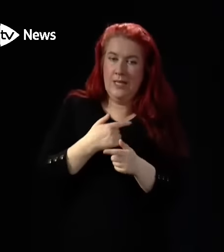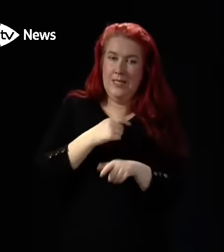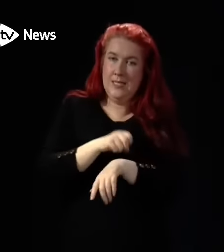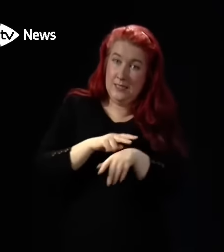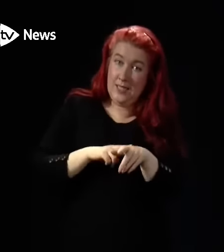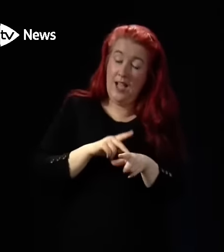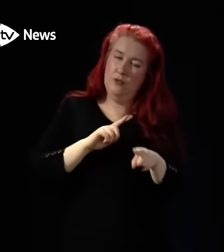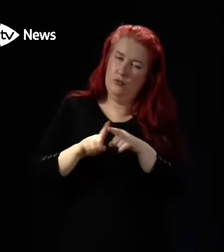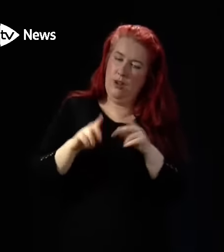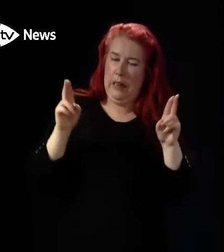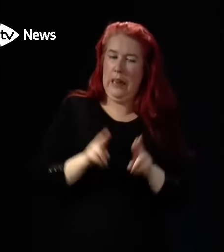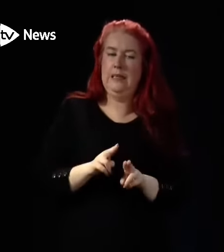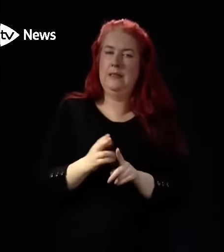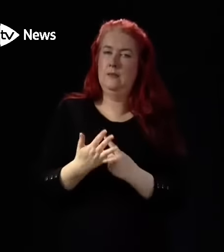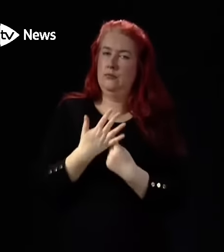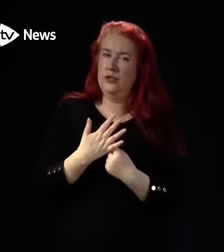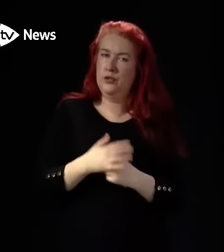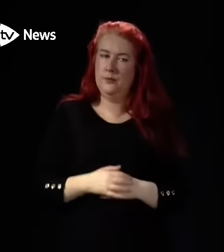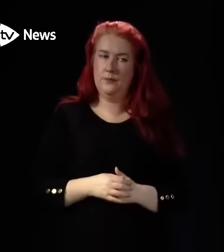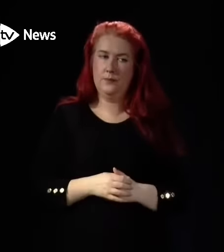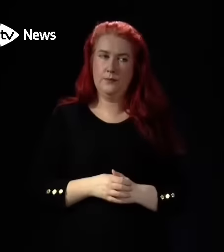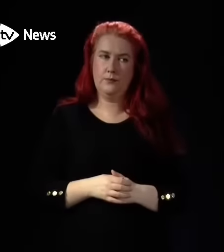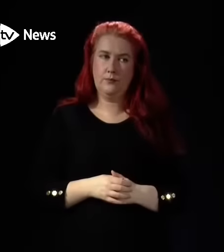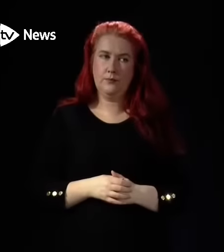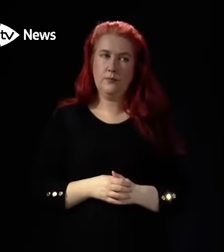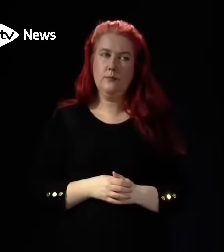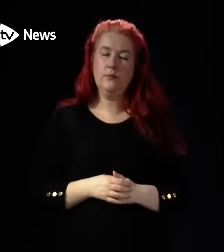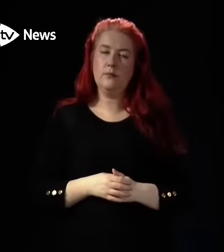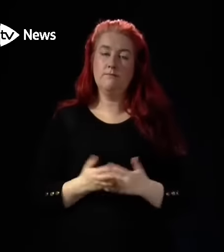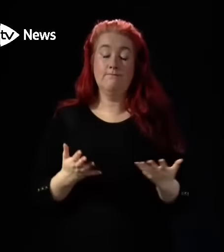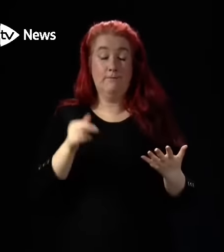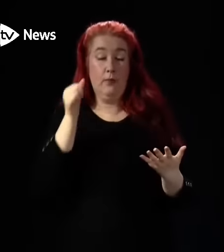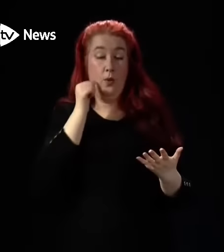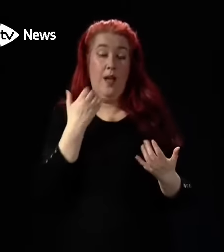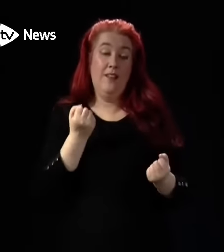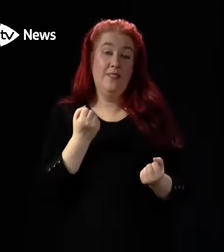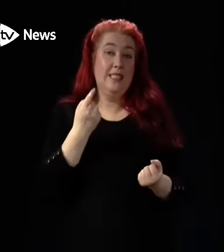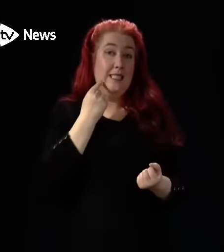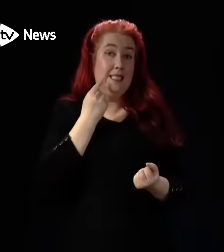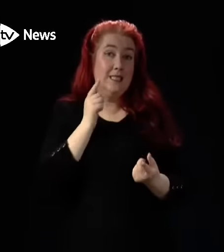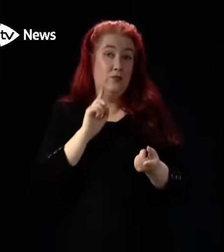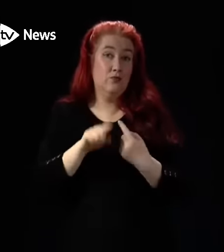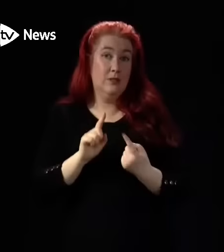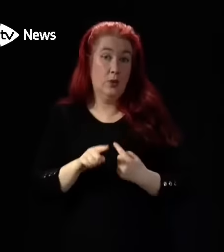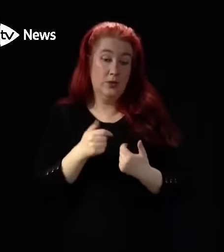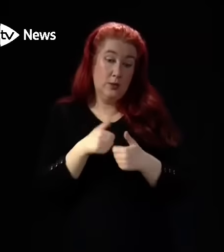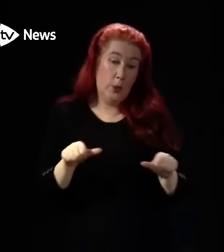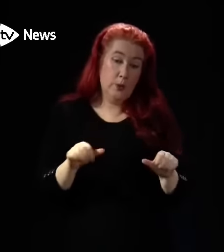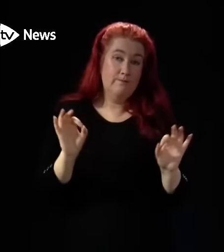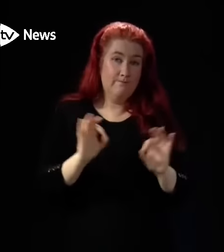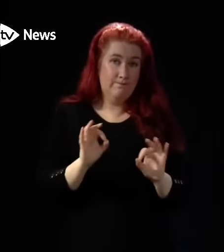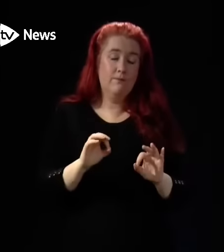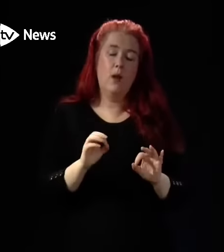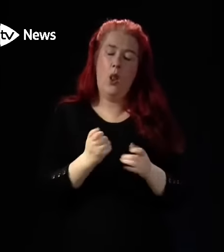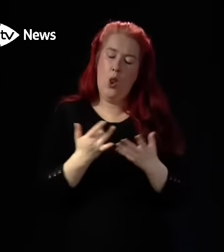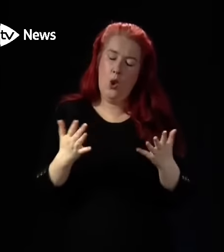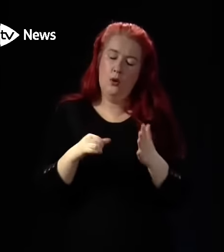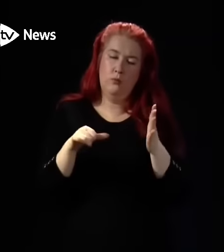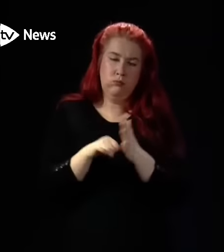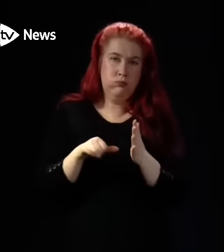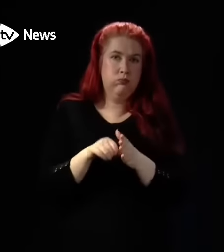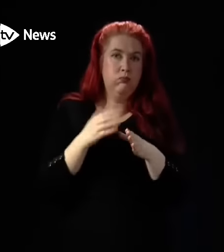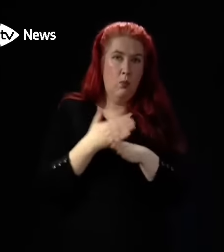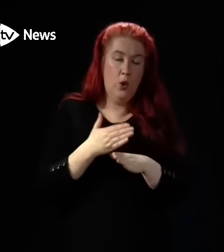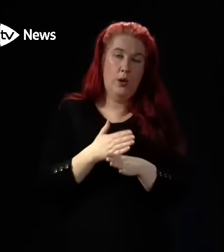relieving some of these pressures. So there's no easy solutions here. But there is a lot of tough work that needs to be